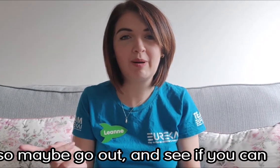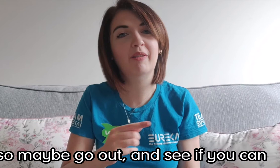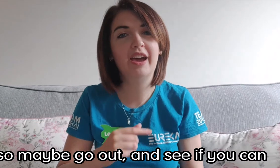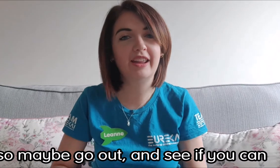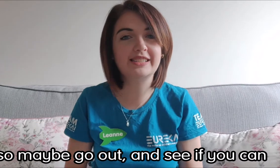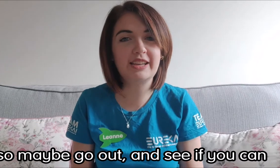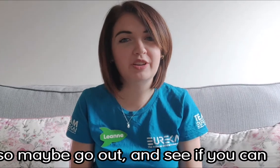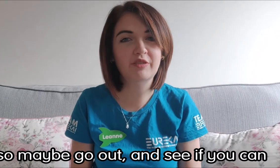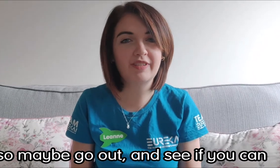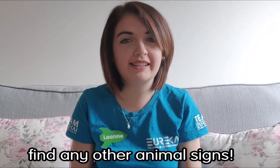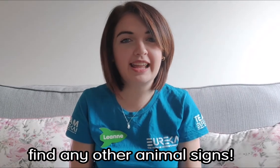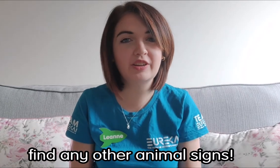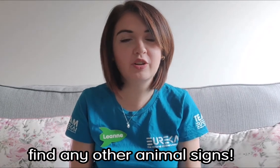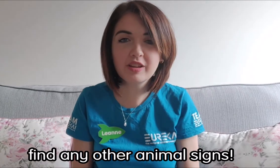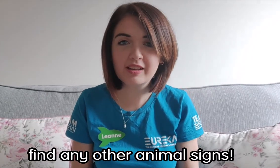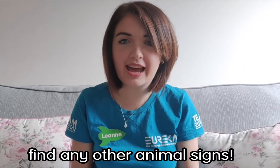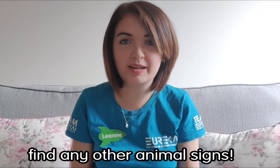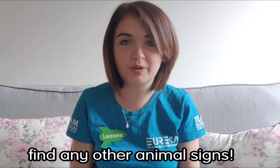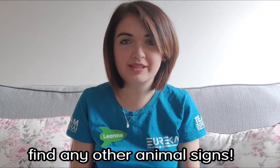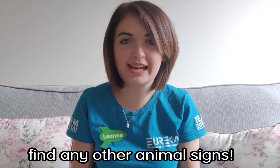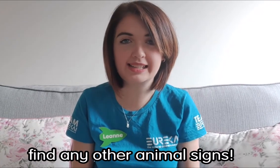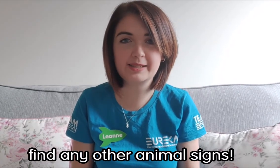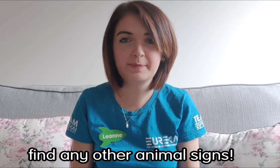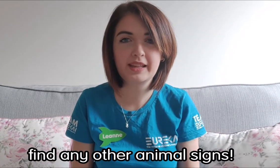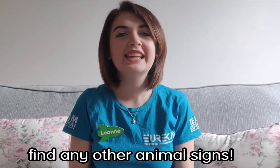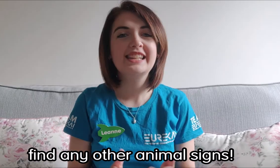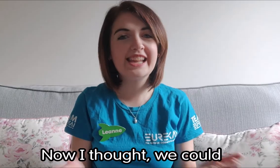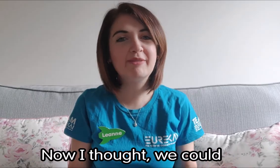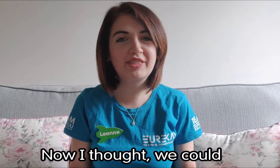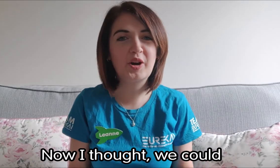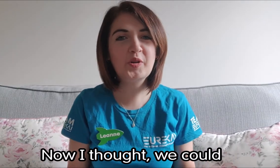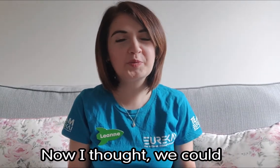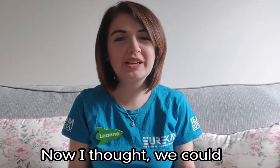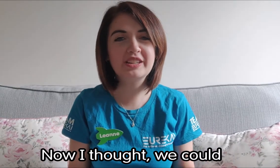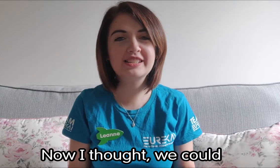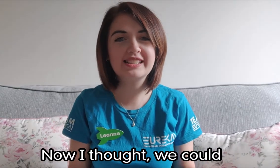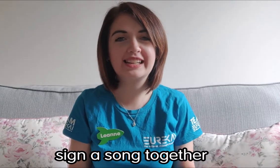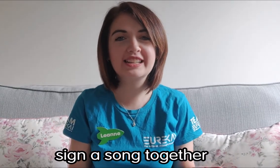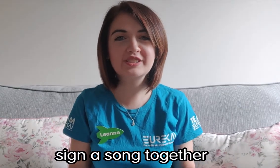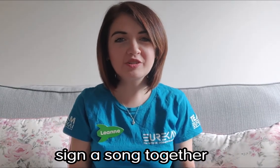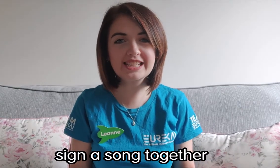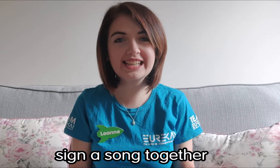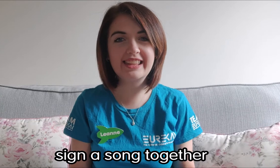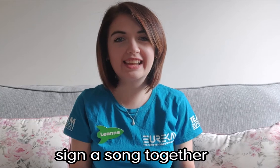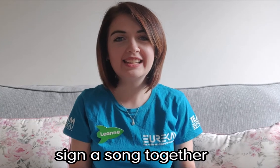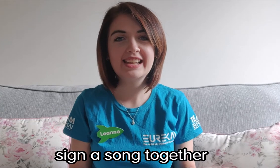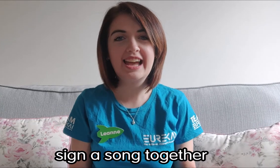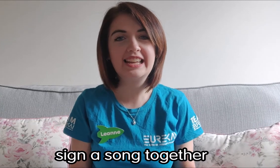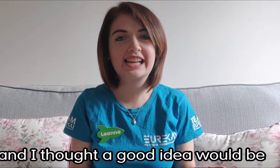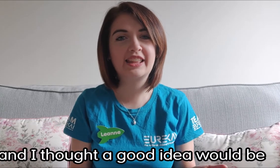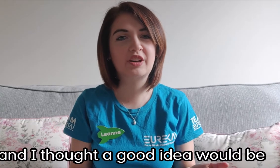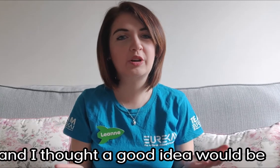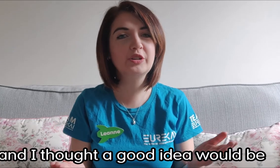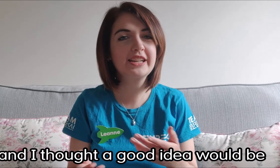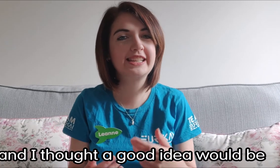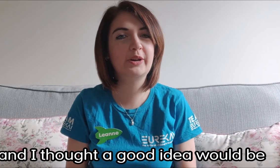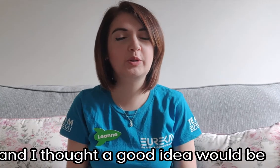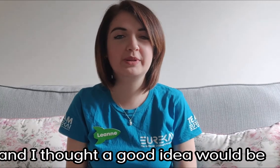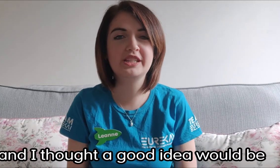go out and see if you can find any other animal signs now i thought we could sign a song together and i thought a good idea would be to